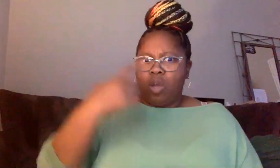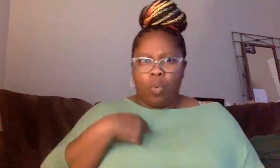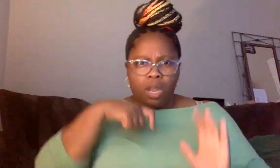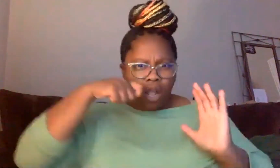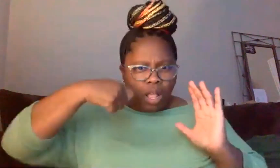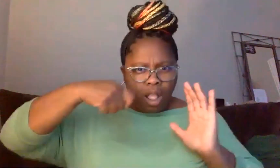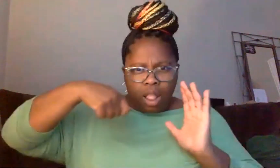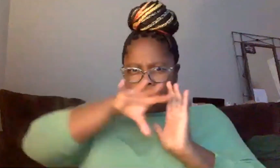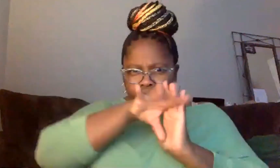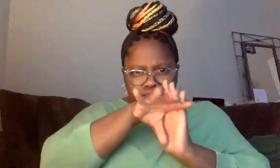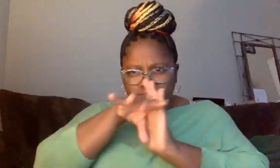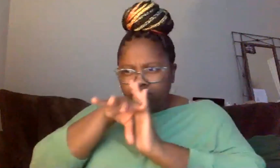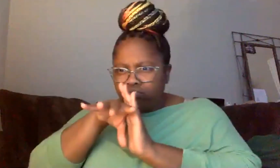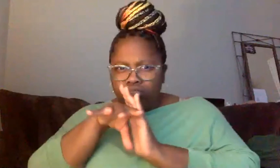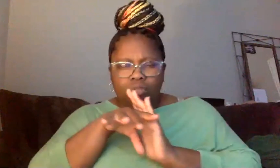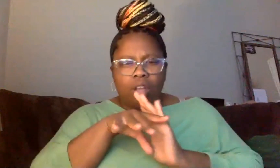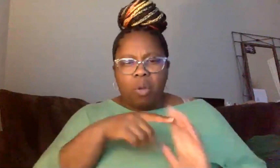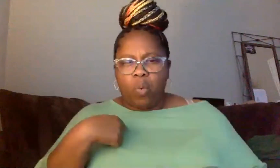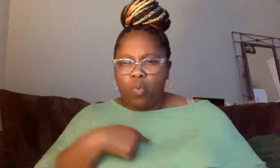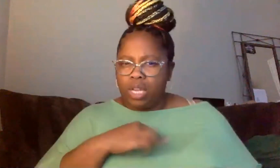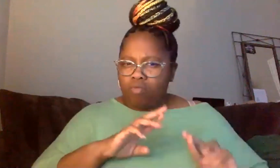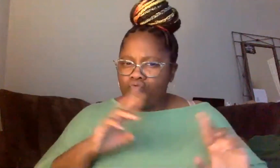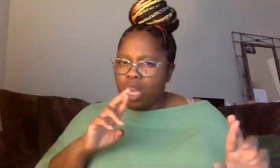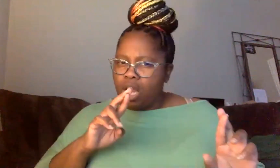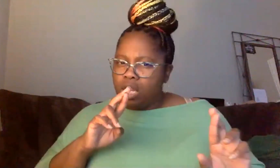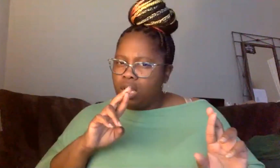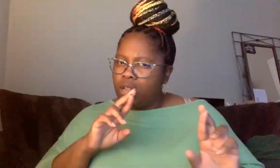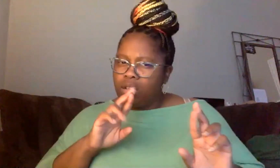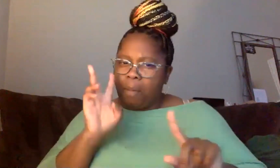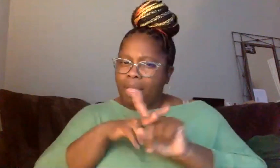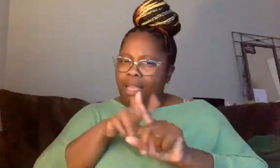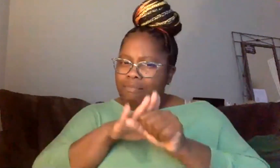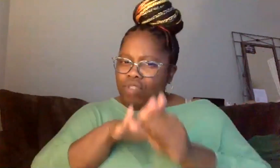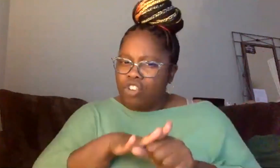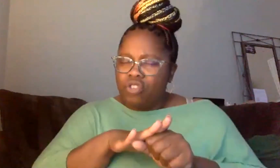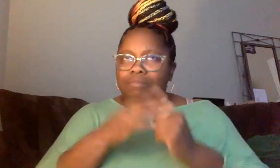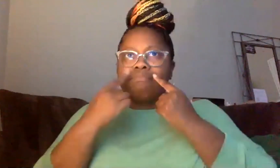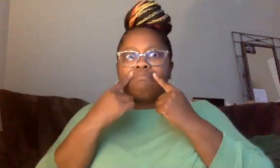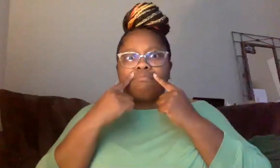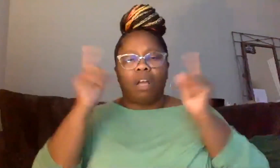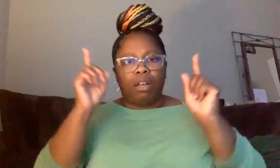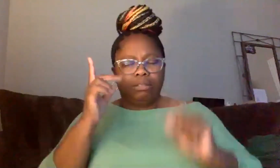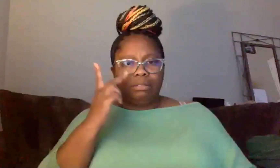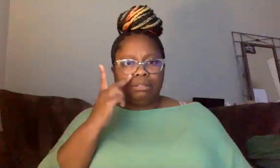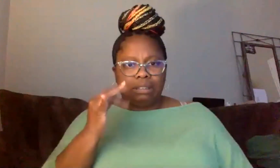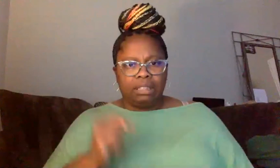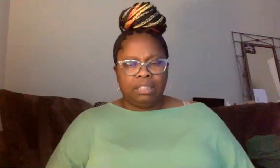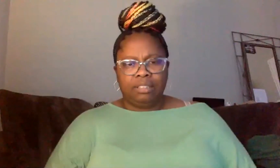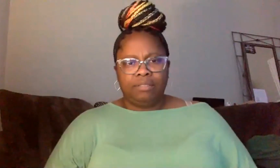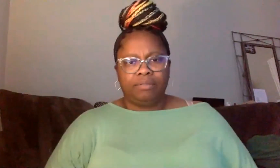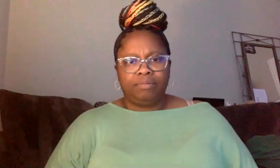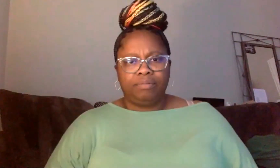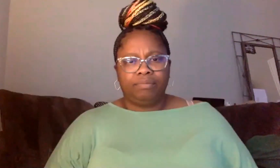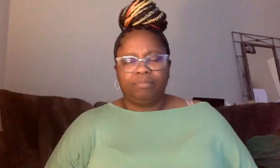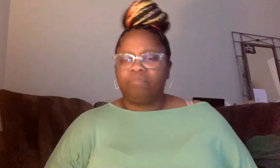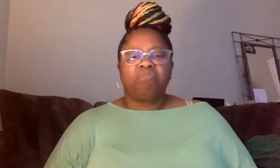on the next and on this racist system that is set up for us. And we're finally seeing it because we're not letting up